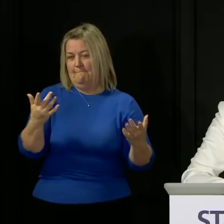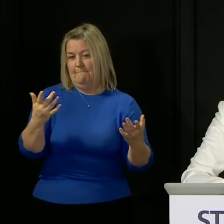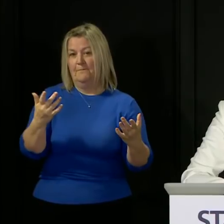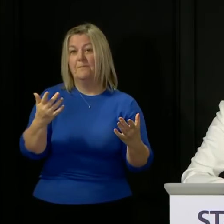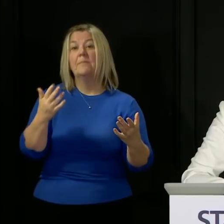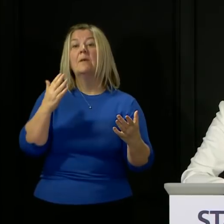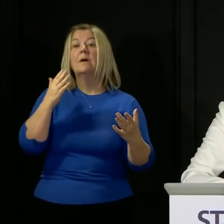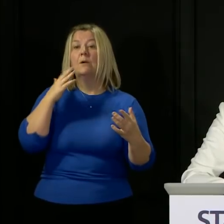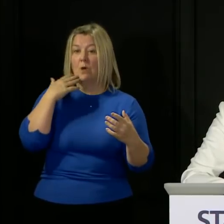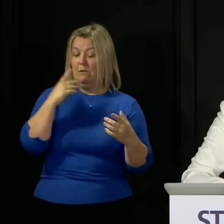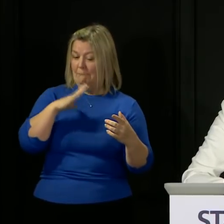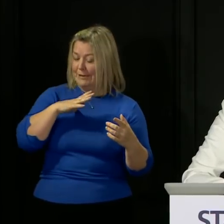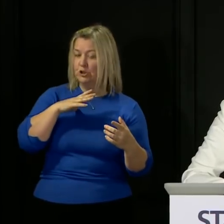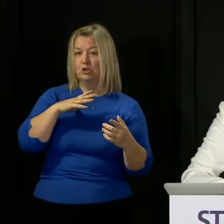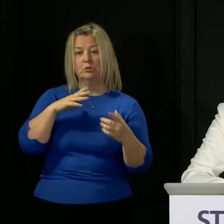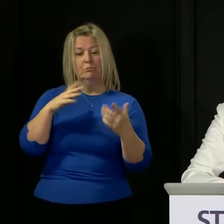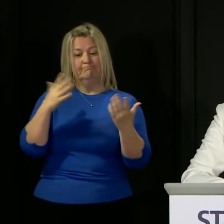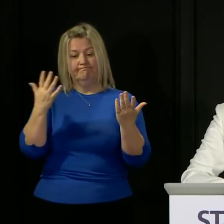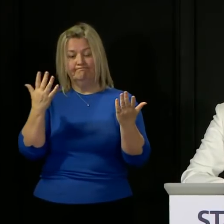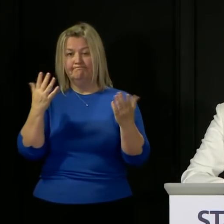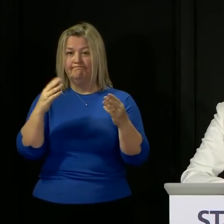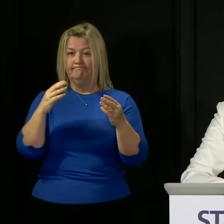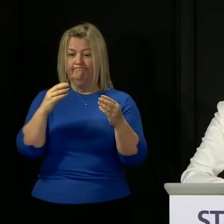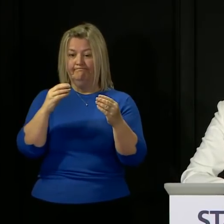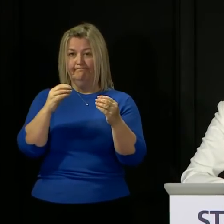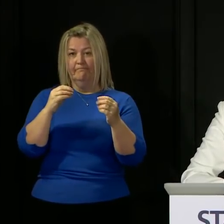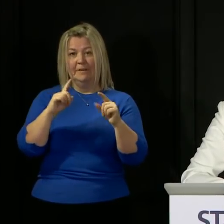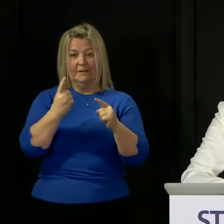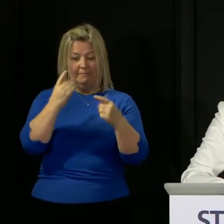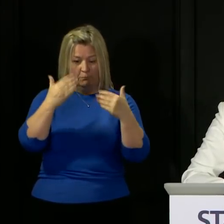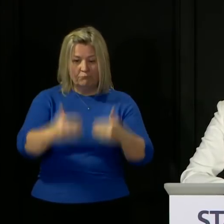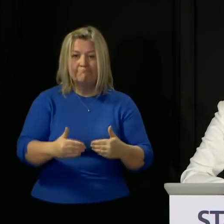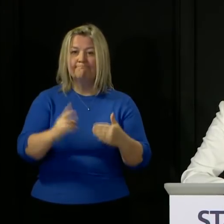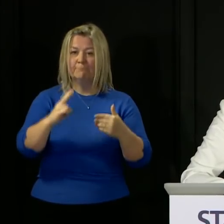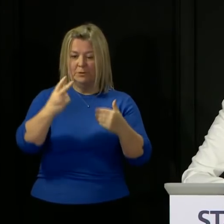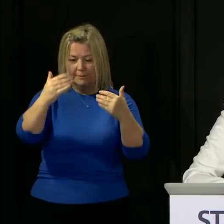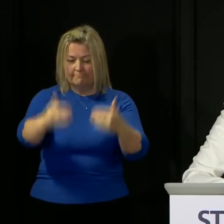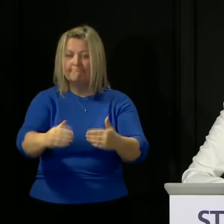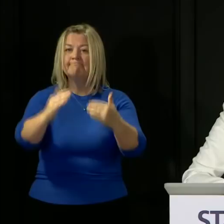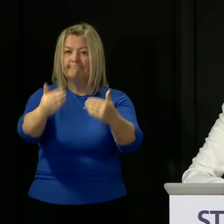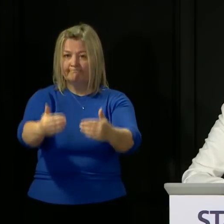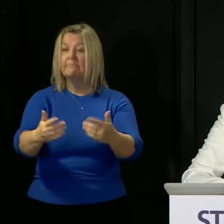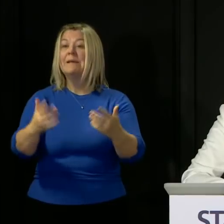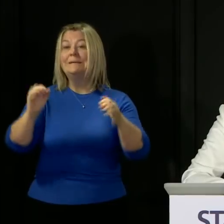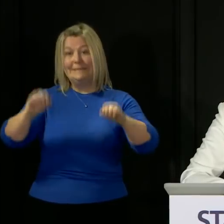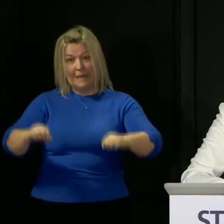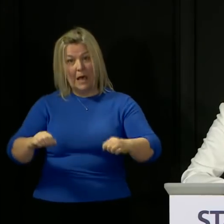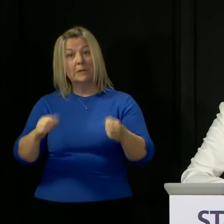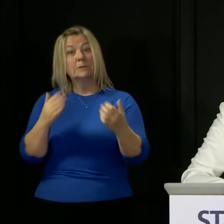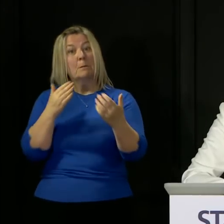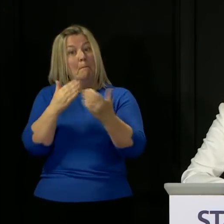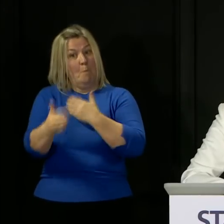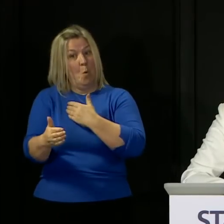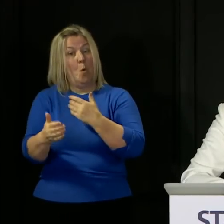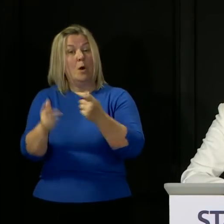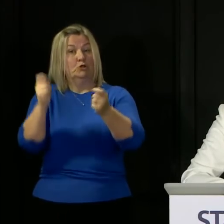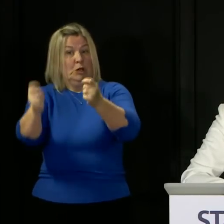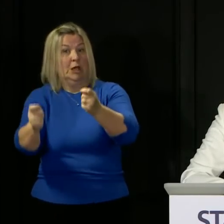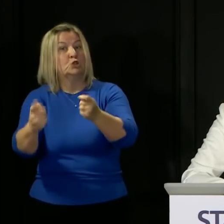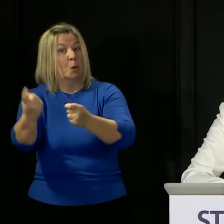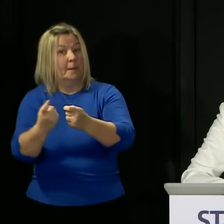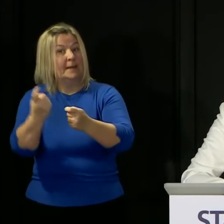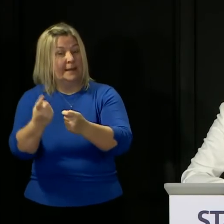essential purposes for being away from home may increase they will increase but the default message is still